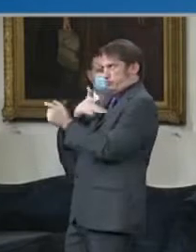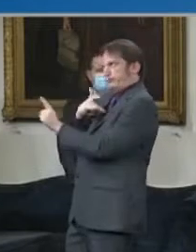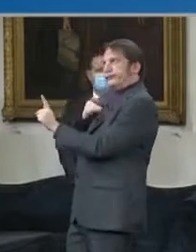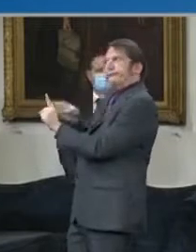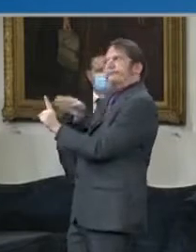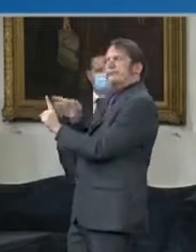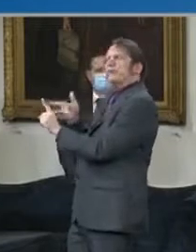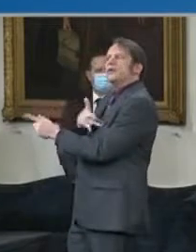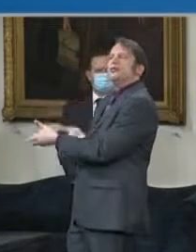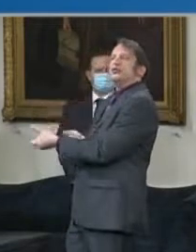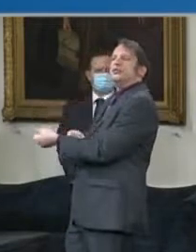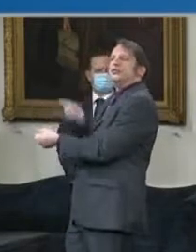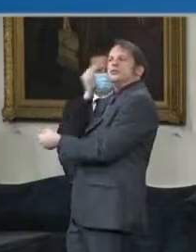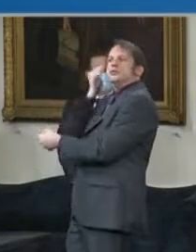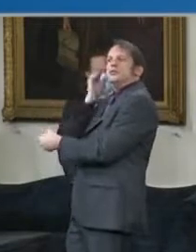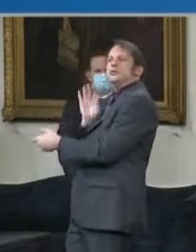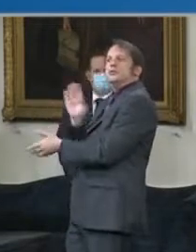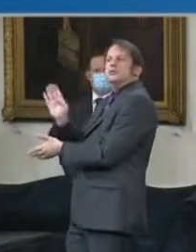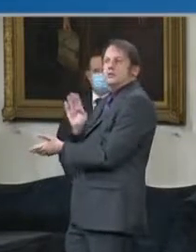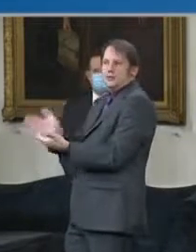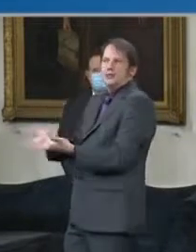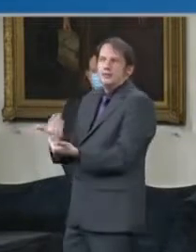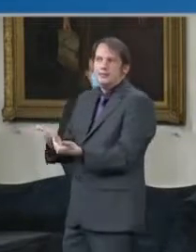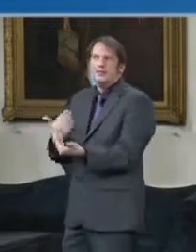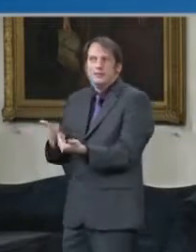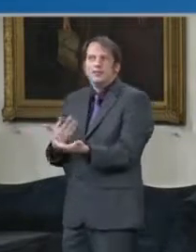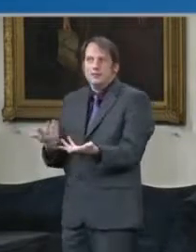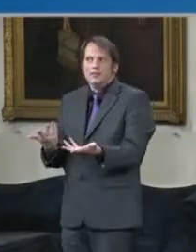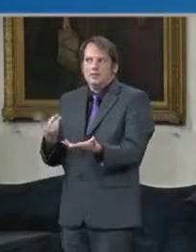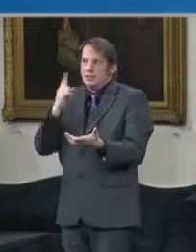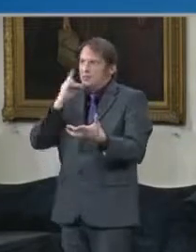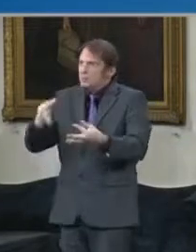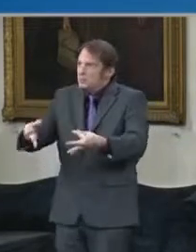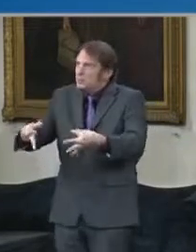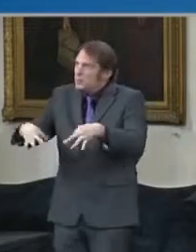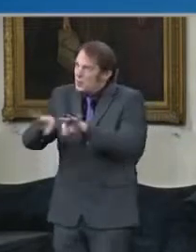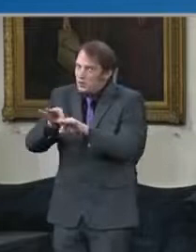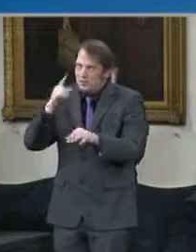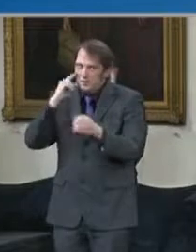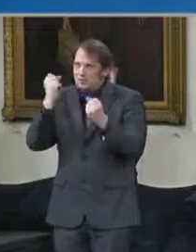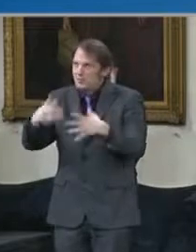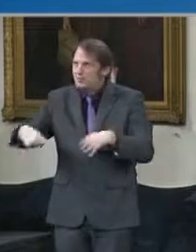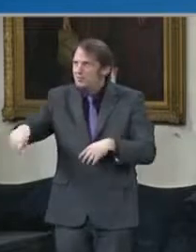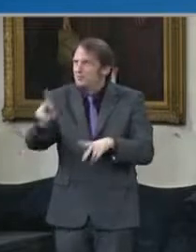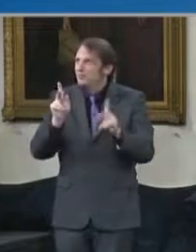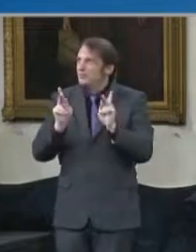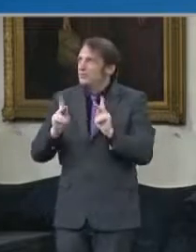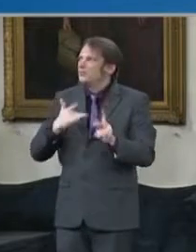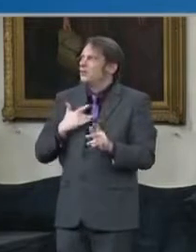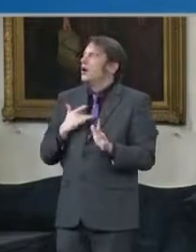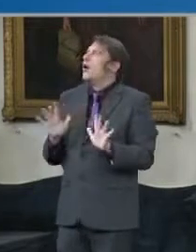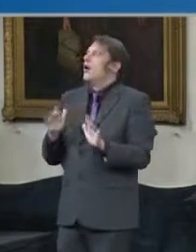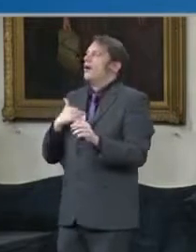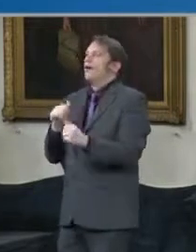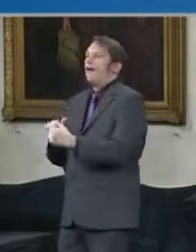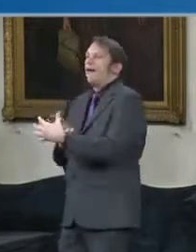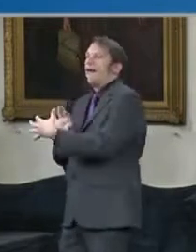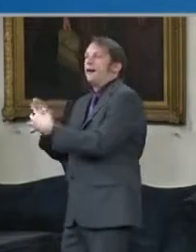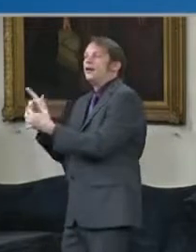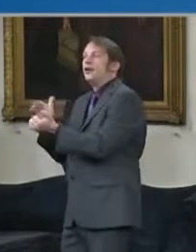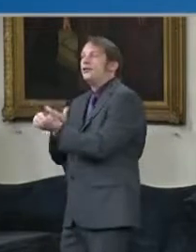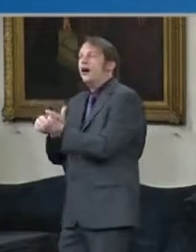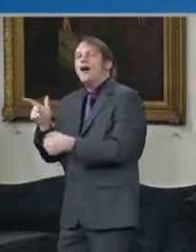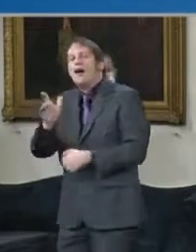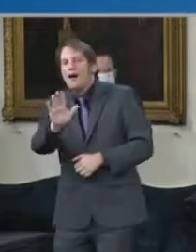providers. And we realize how important that is. Providers will connect with the patients schedule employee appointments to minimize